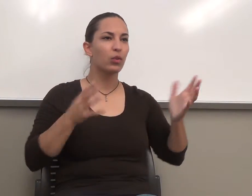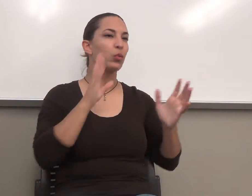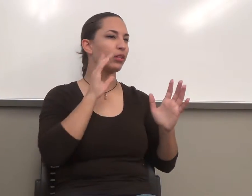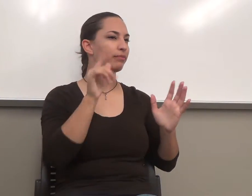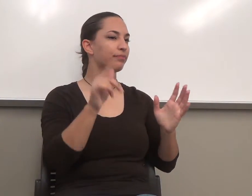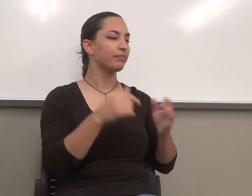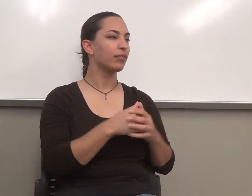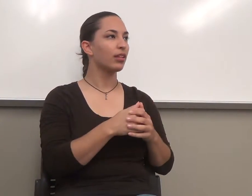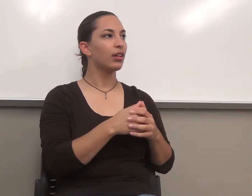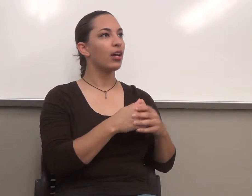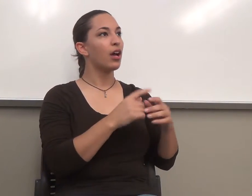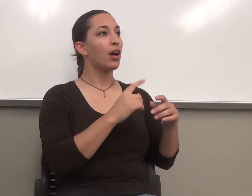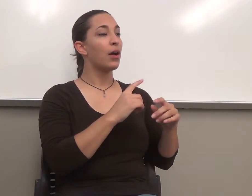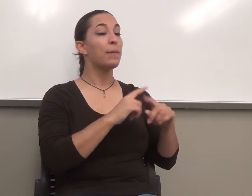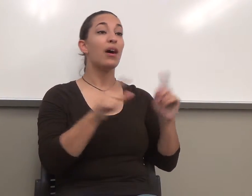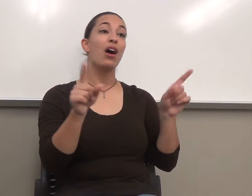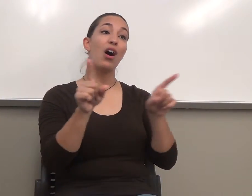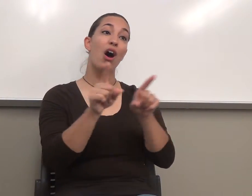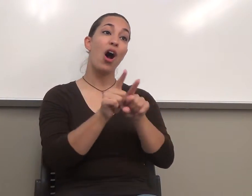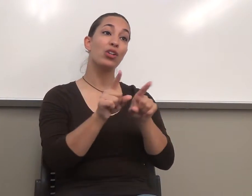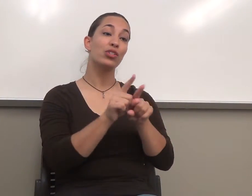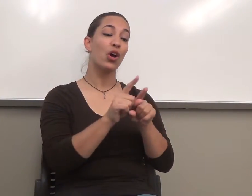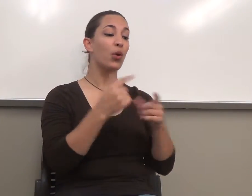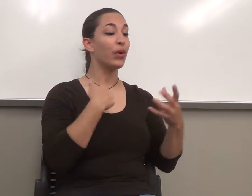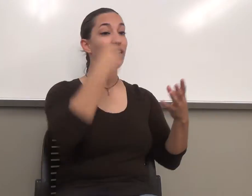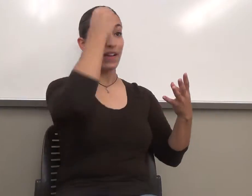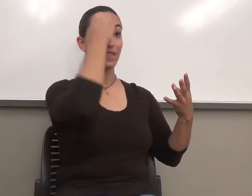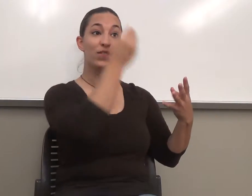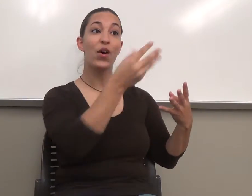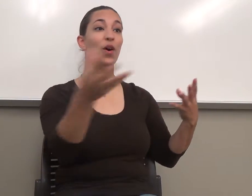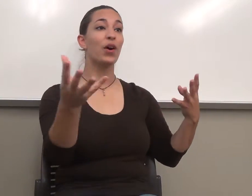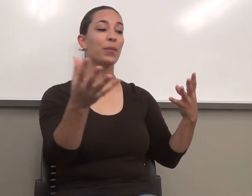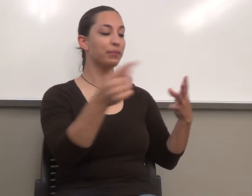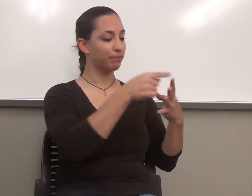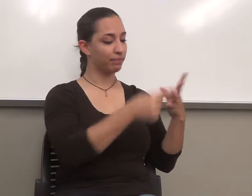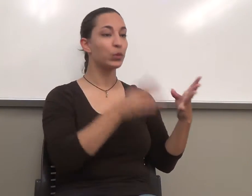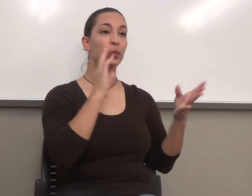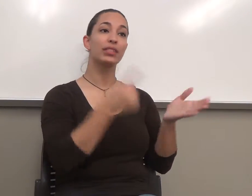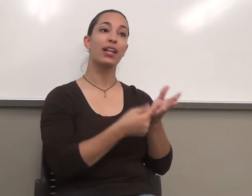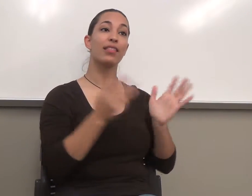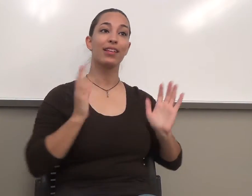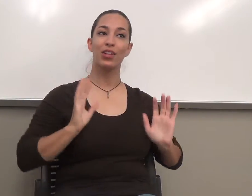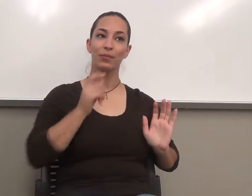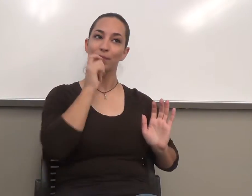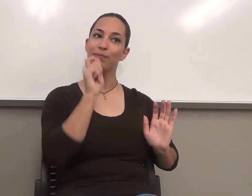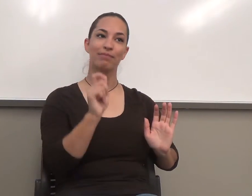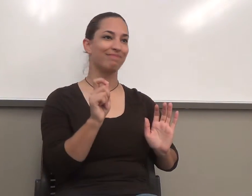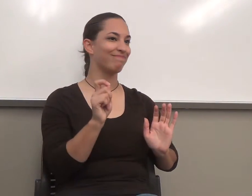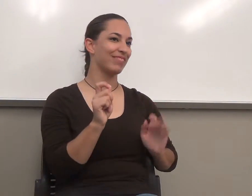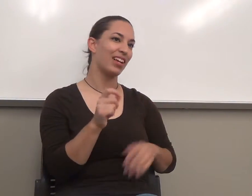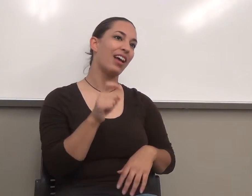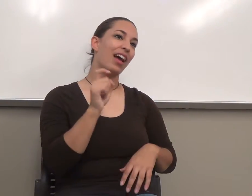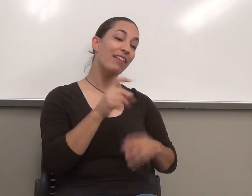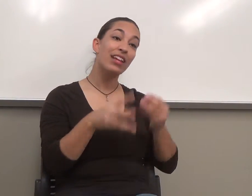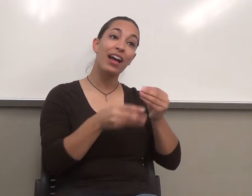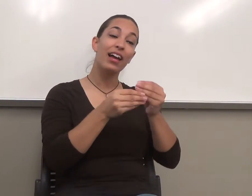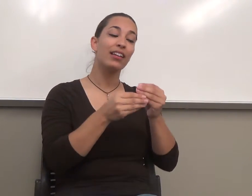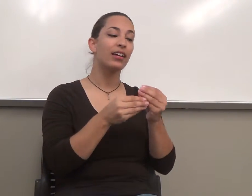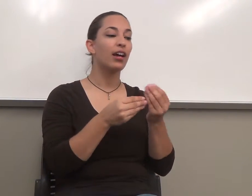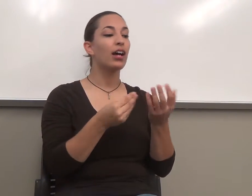But we also have to say, not only here's what we're going to cover, but here is what students will be able